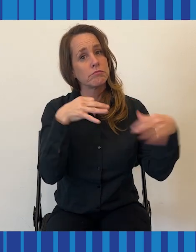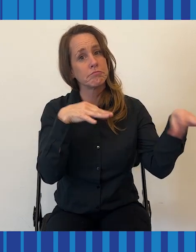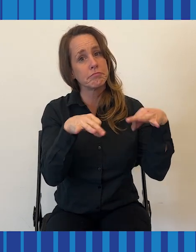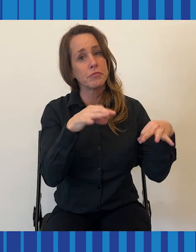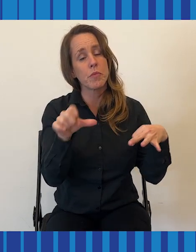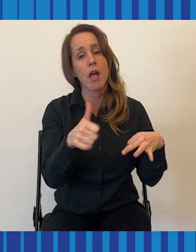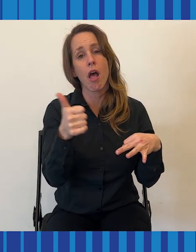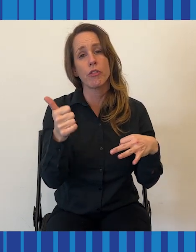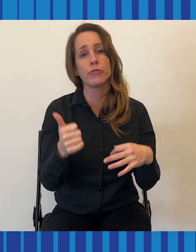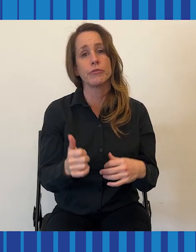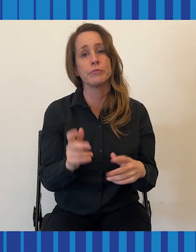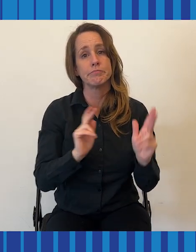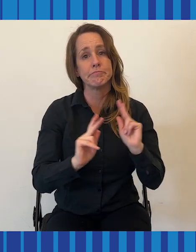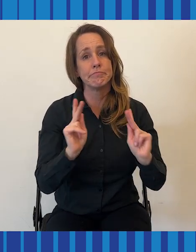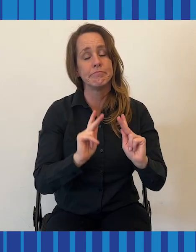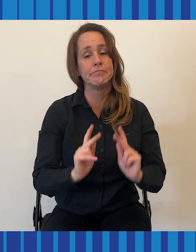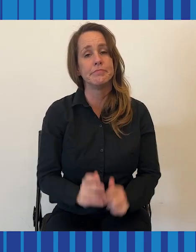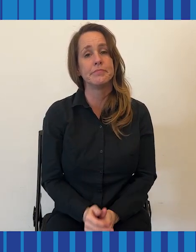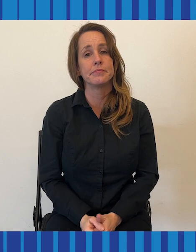talk about it with others.